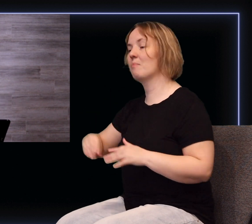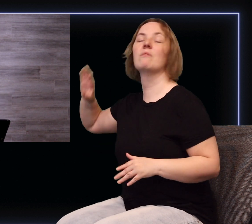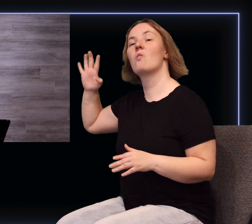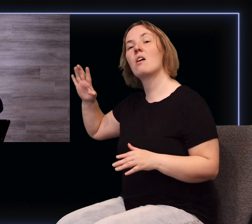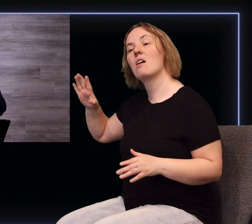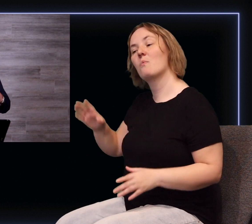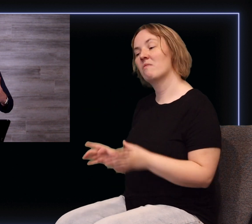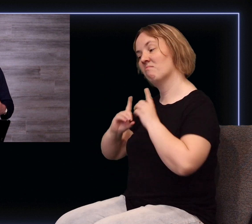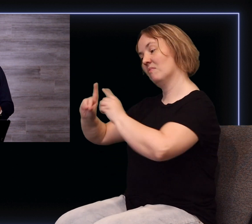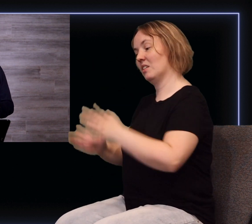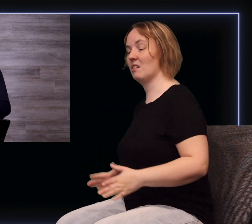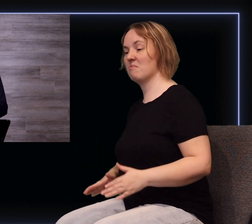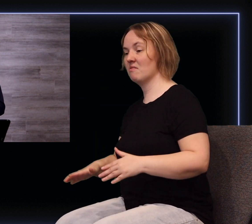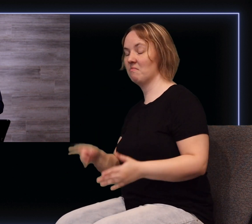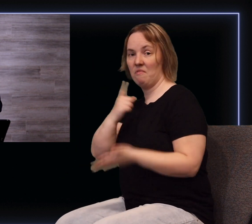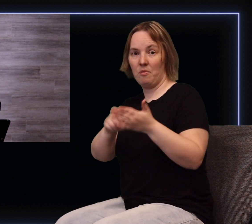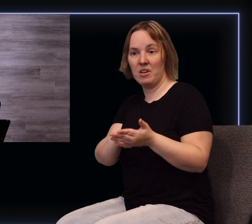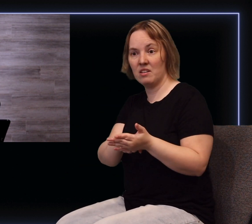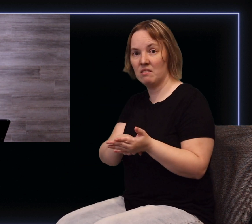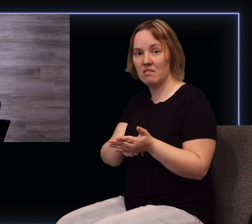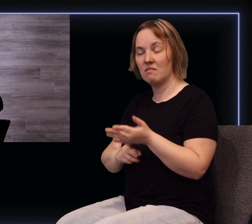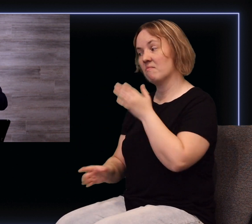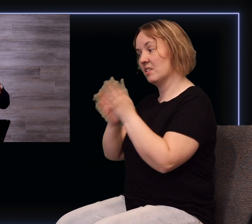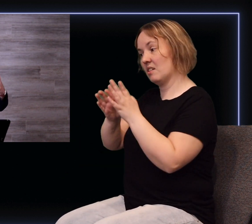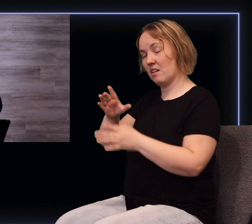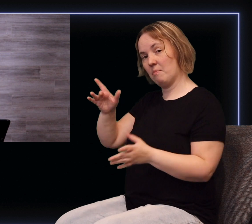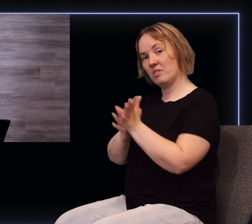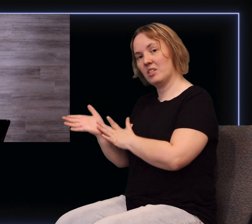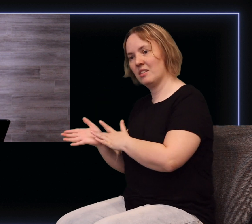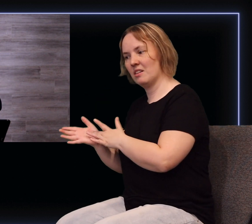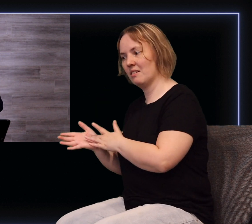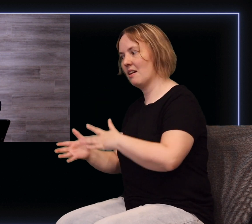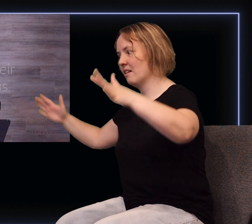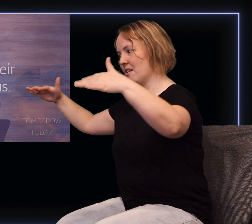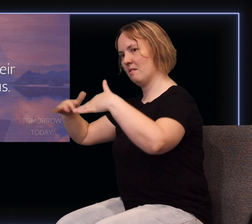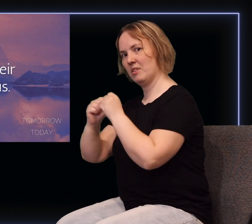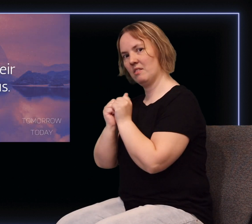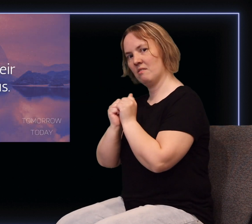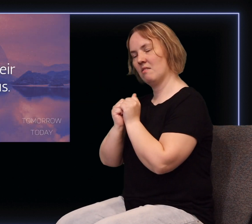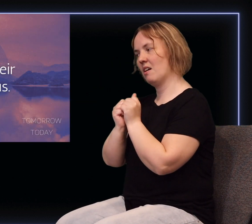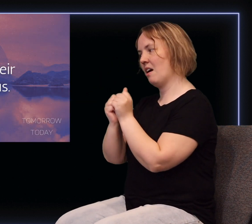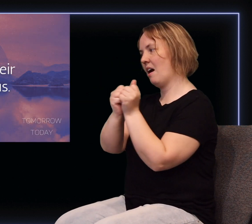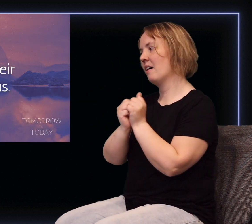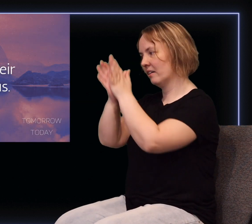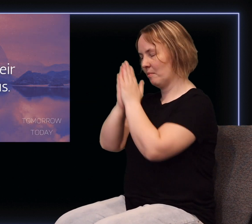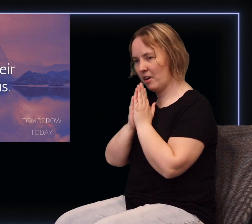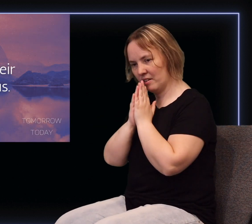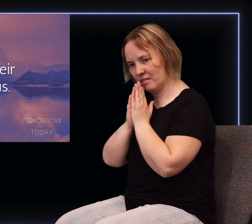day to speak and to teach the name of Jesus what did they do they got together and they prayed and their prayer was Lord listen to their